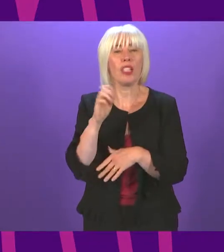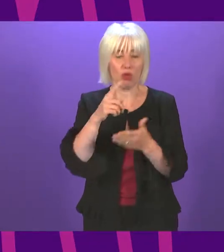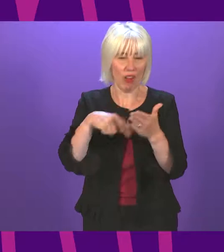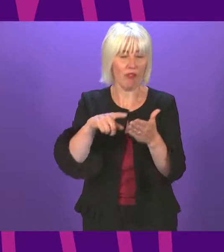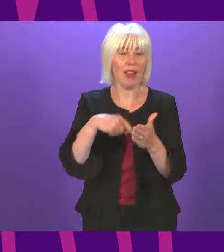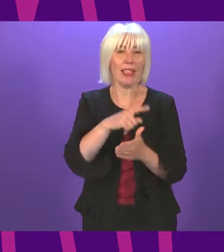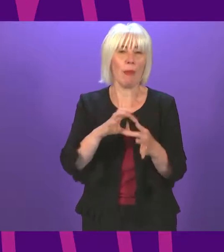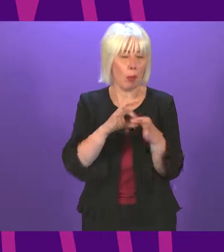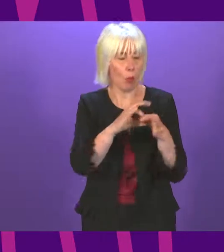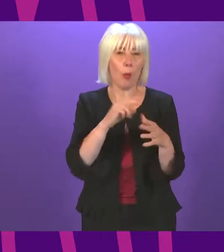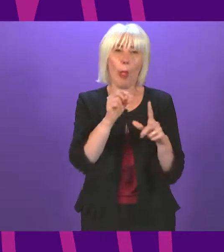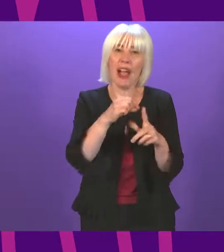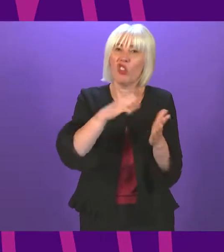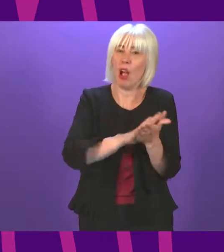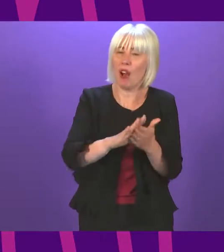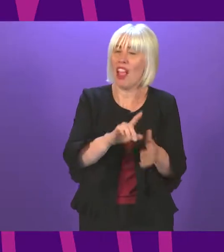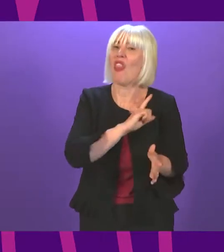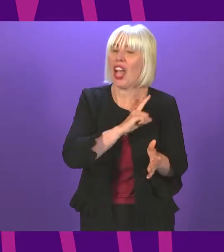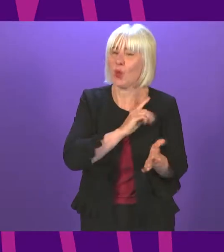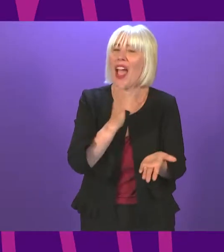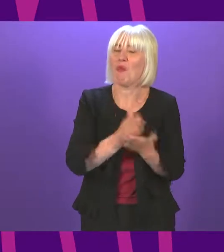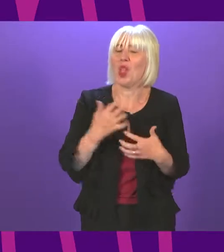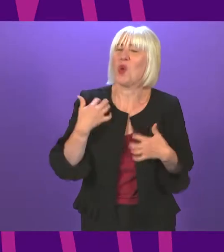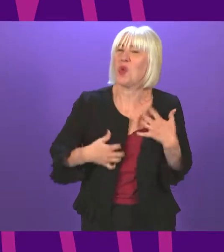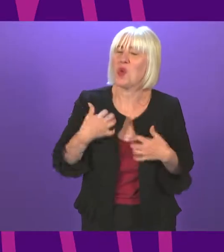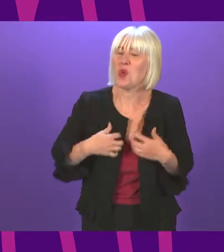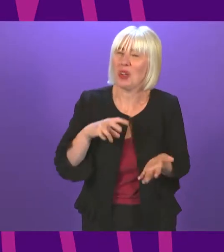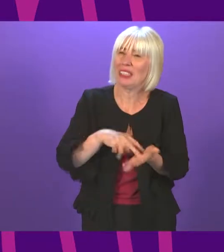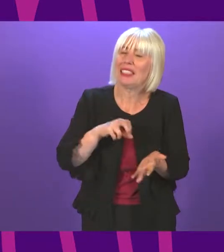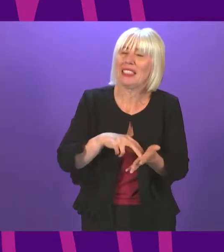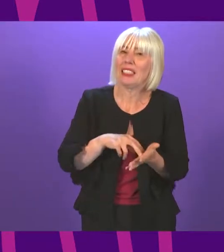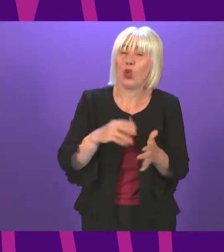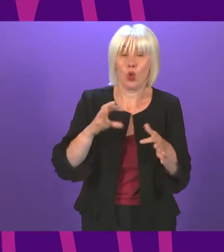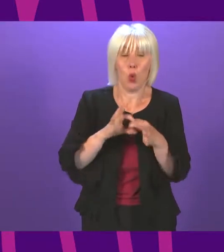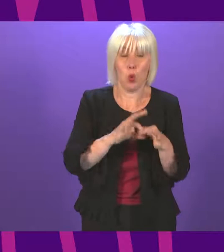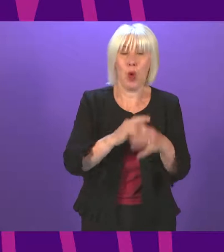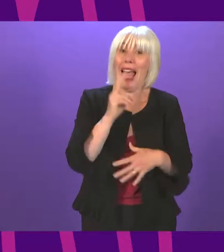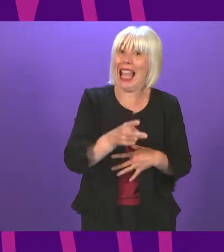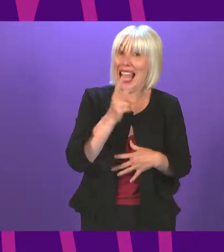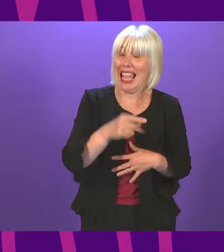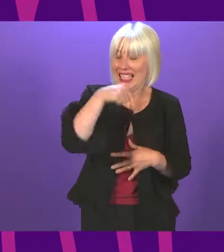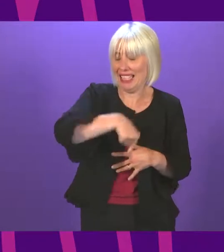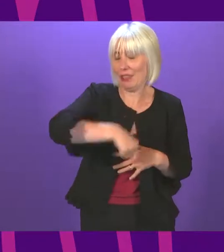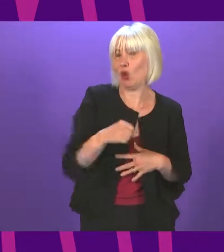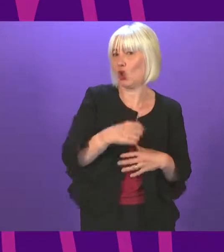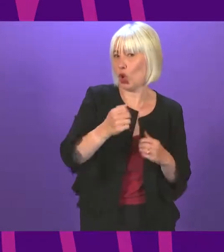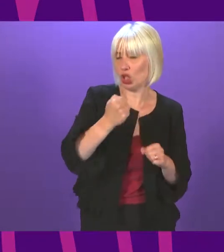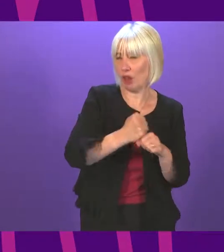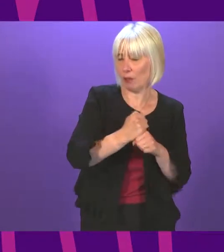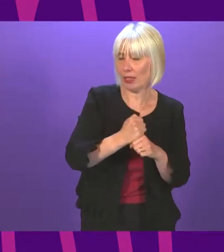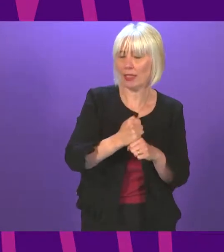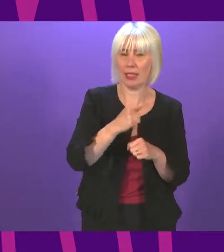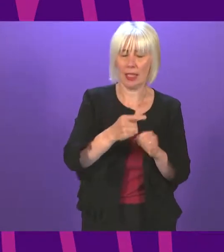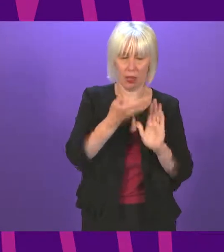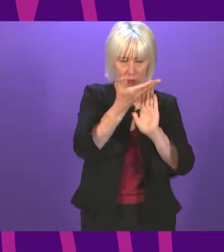makes me genuinely enthusiastic about the opportunity to work with him again, this time in the Scottish Government. His wide-ranging